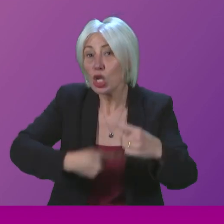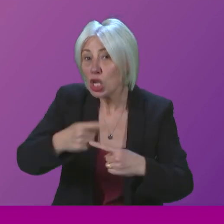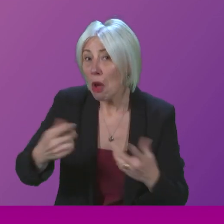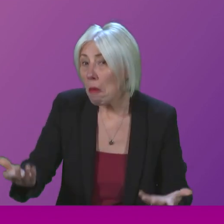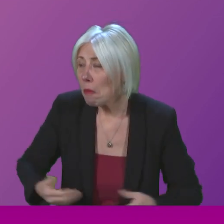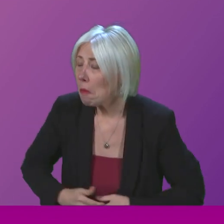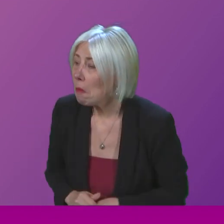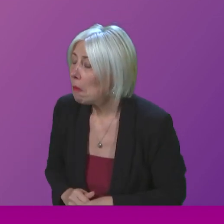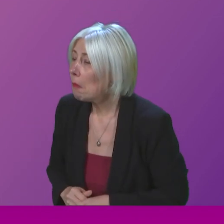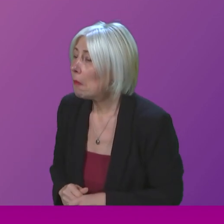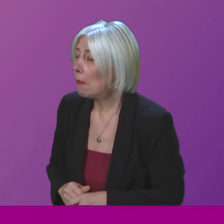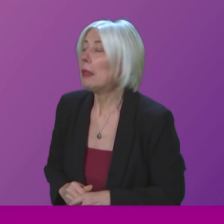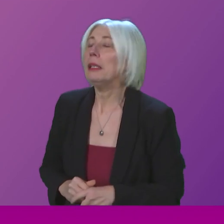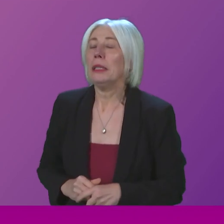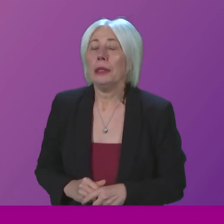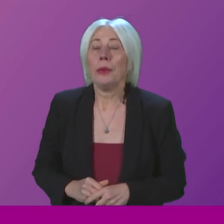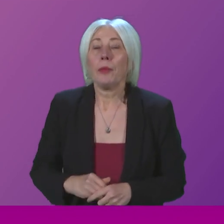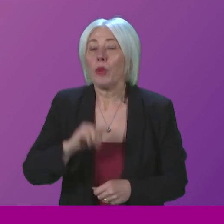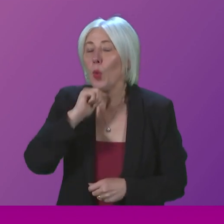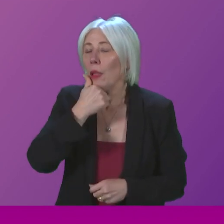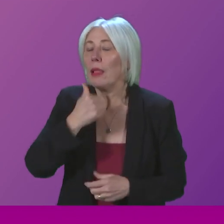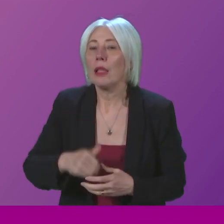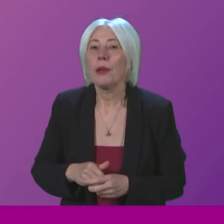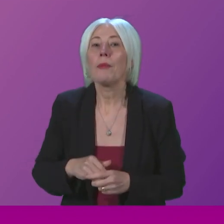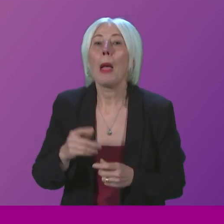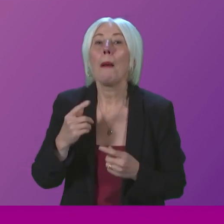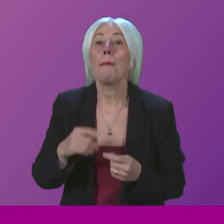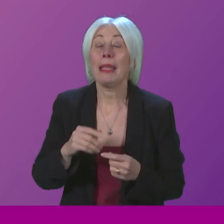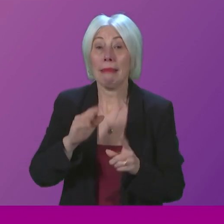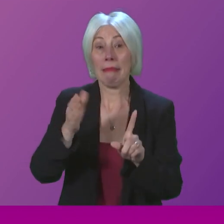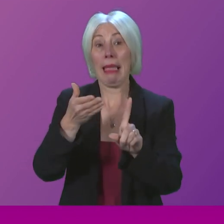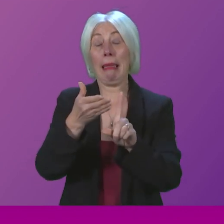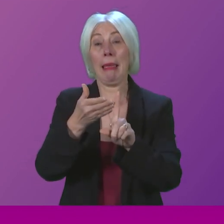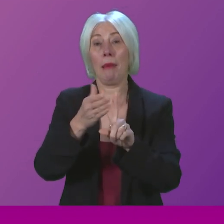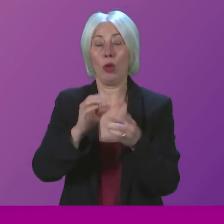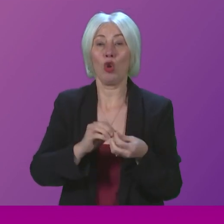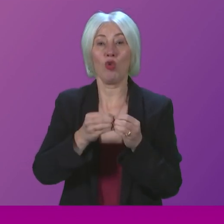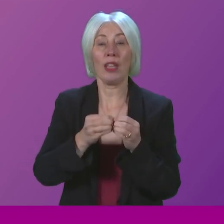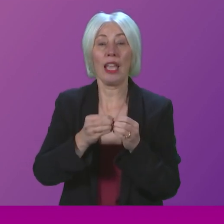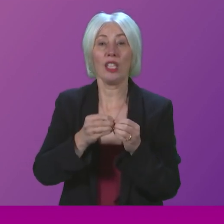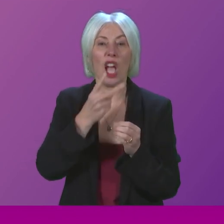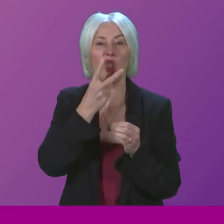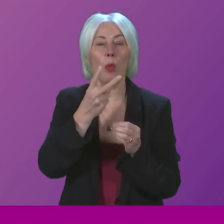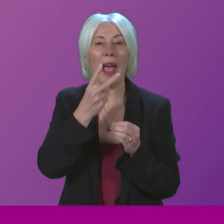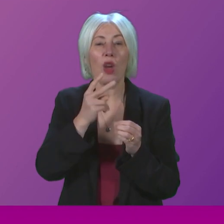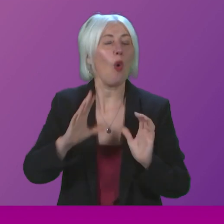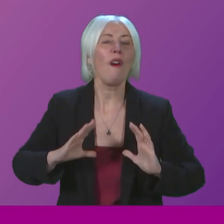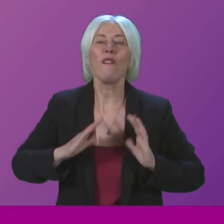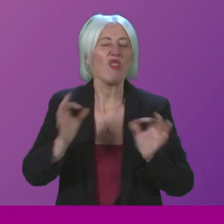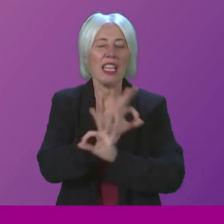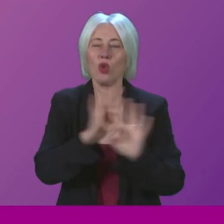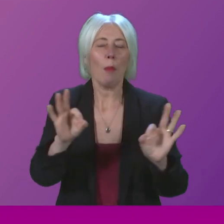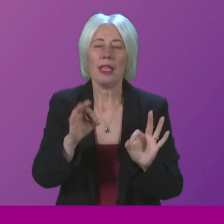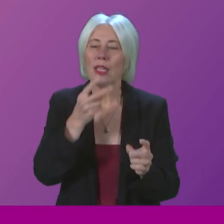Minister. Yes, it will be. We have a stated ambition to create a tobacco-free generation in Scotland by 2034,